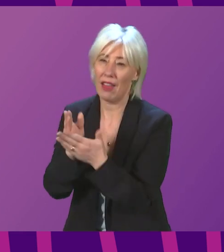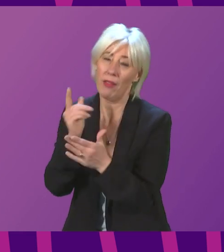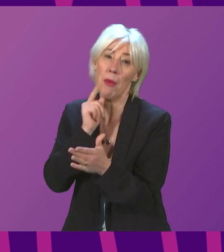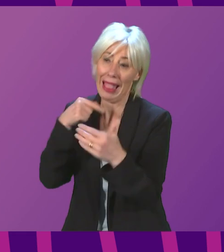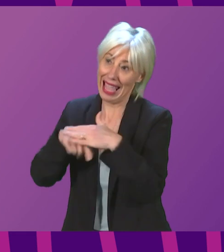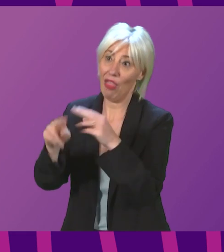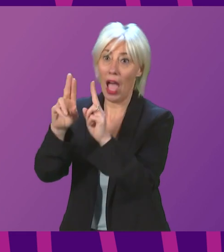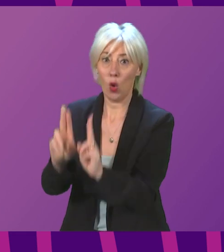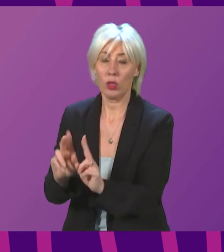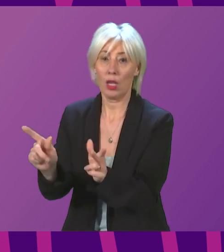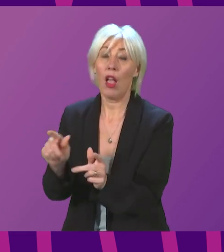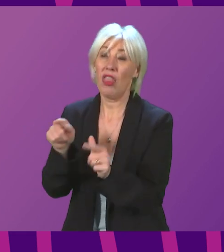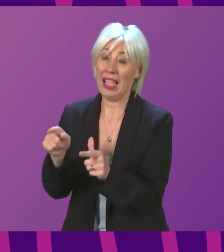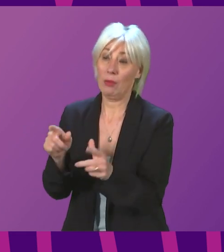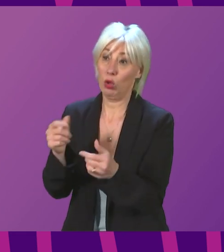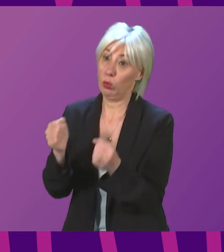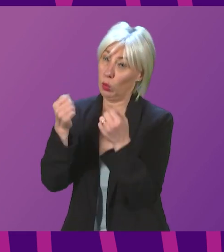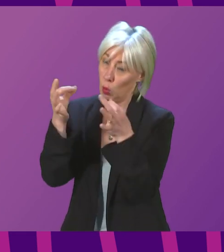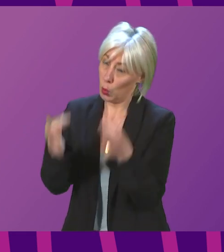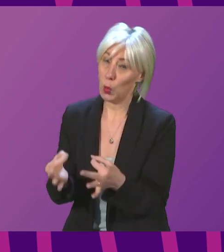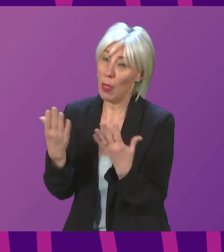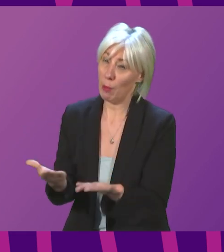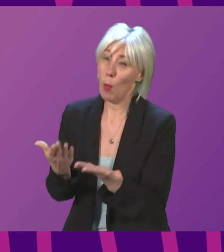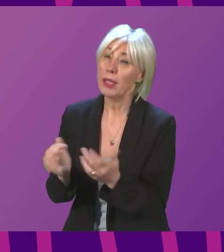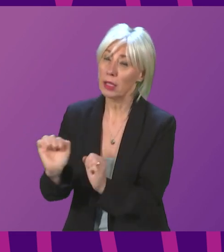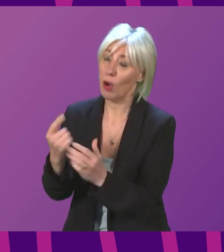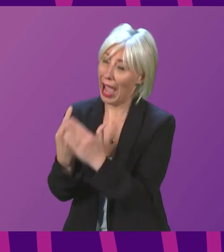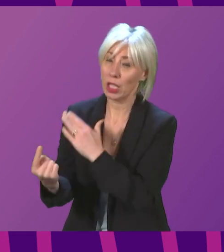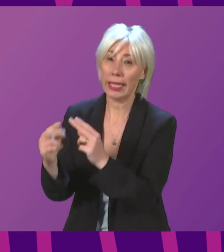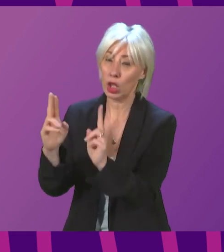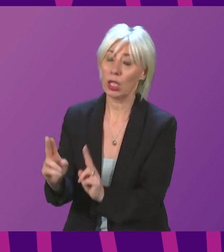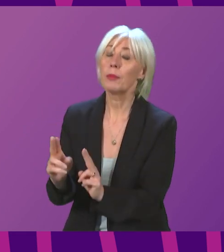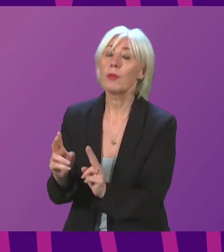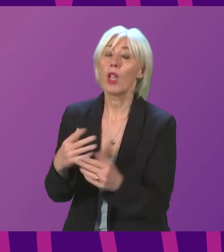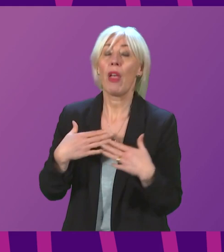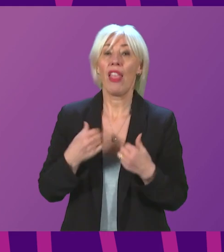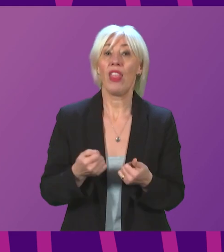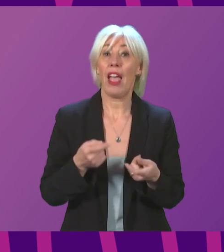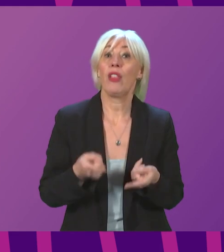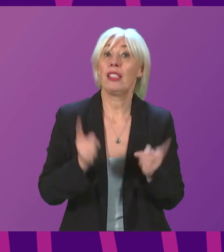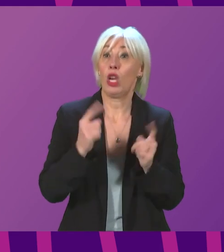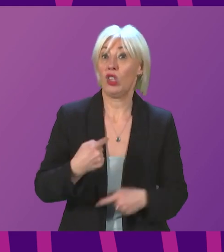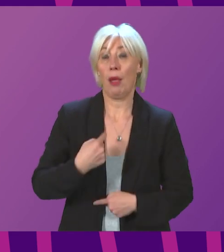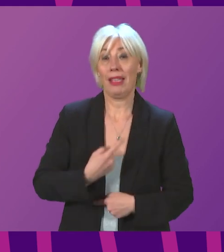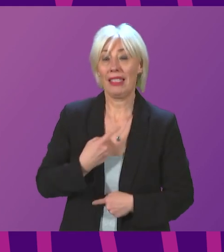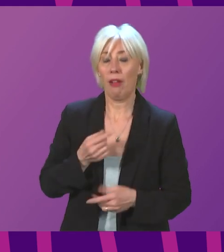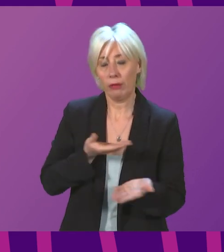particularly for household contacts who currently have the most stringent isolation rules. These are issues the Health Secretary and I are discussing with